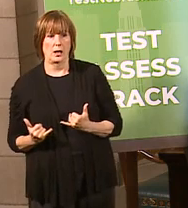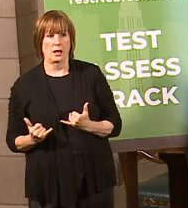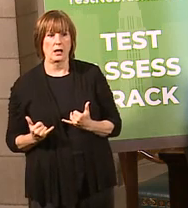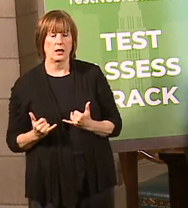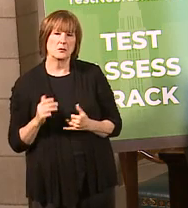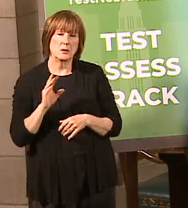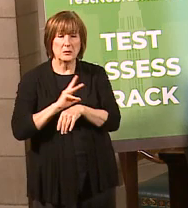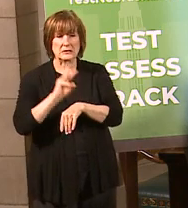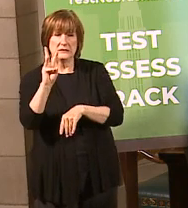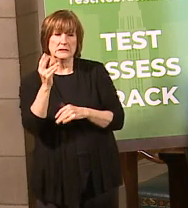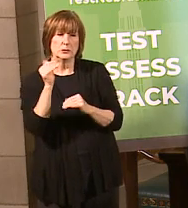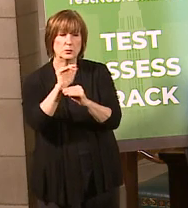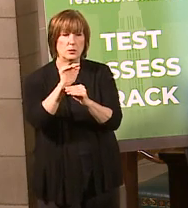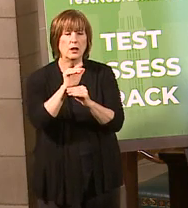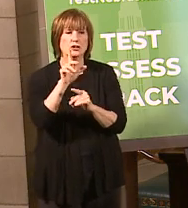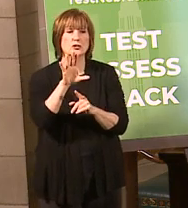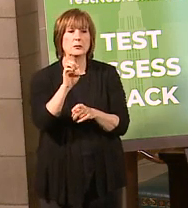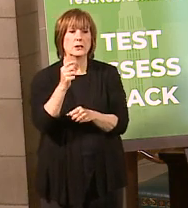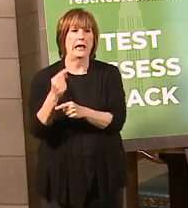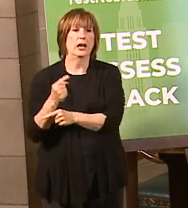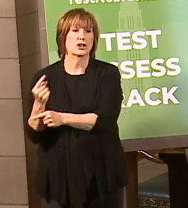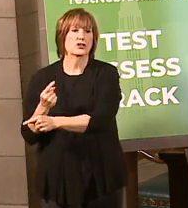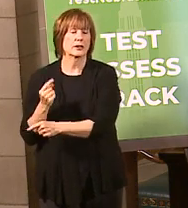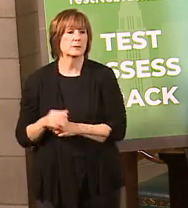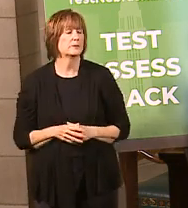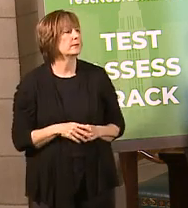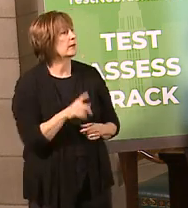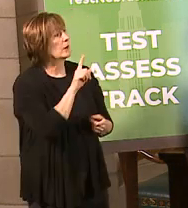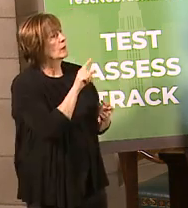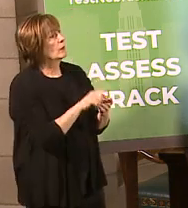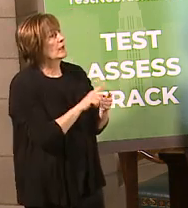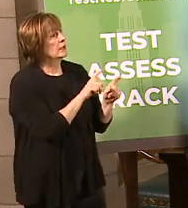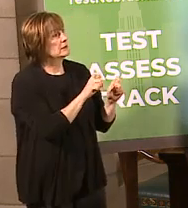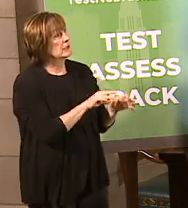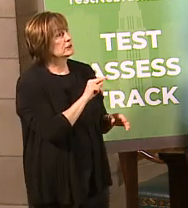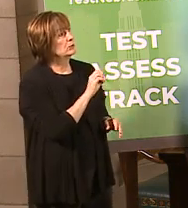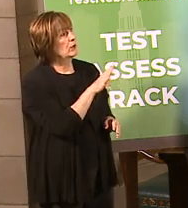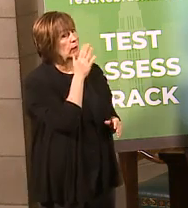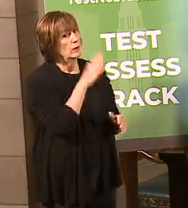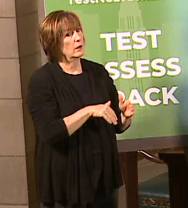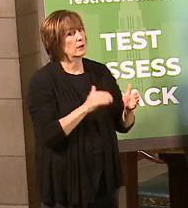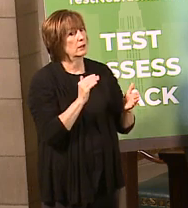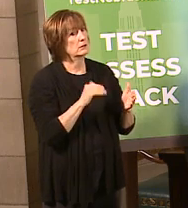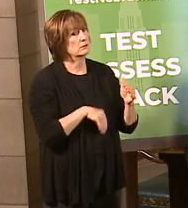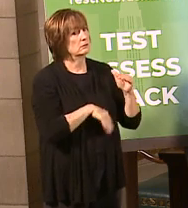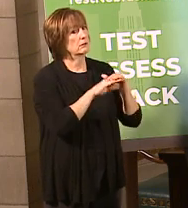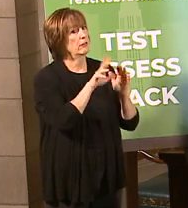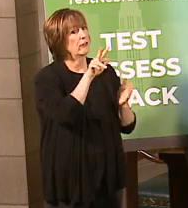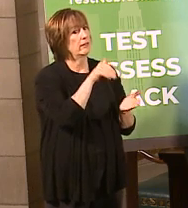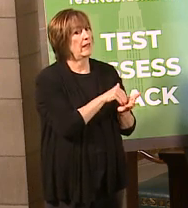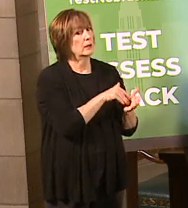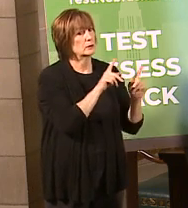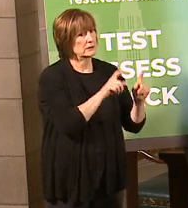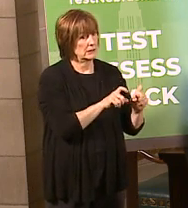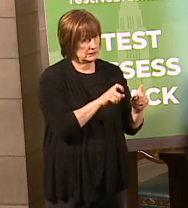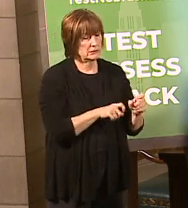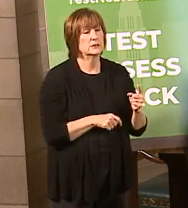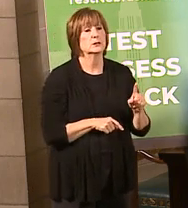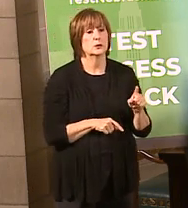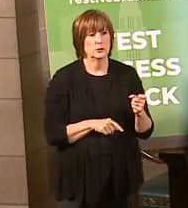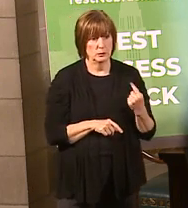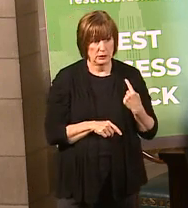track by about 6 o'clock tonight. He also asked, when will Test Nebraska reach the 3,000 test per day goal? And so the question